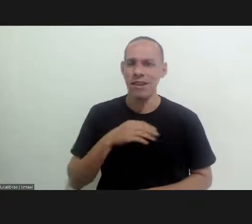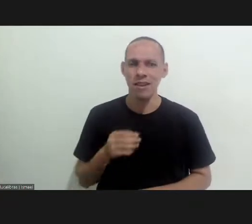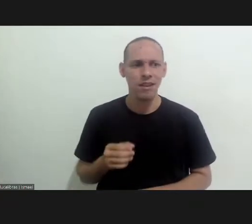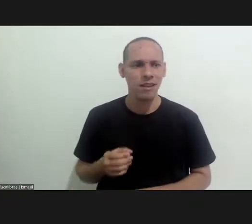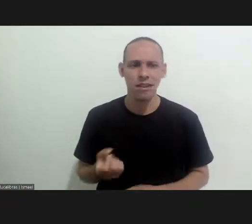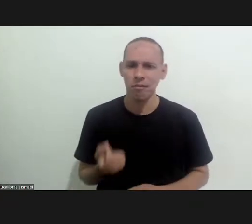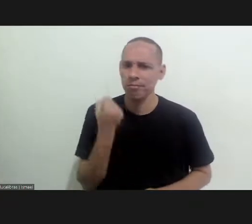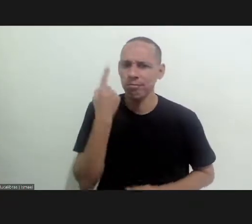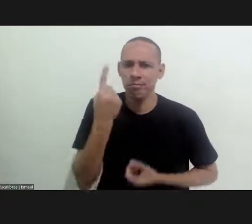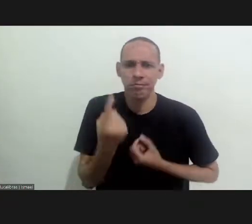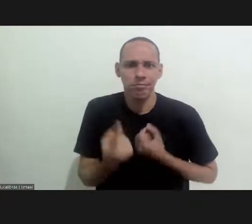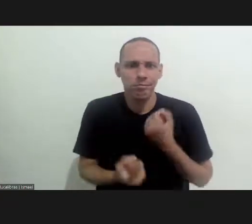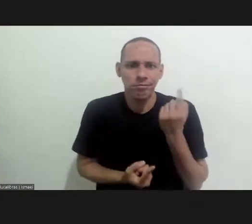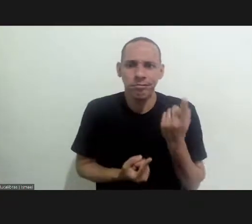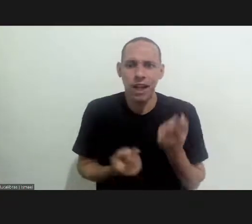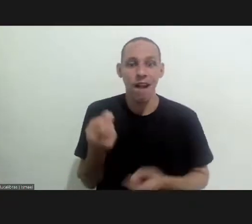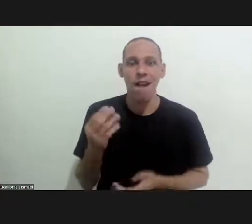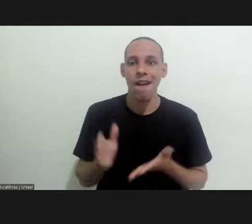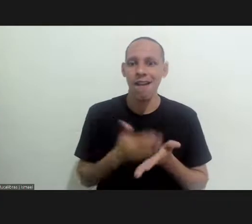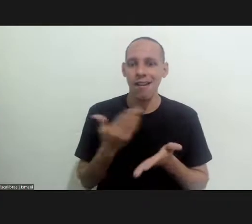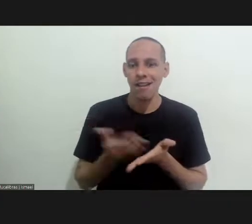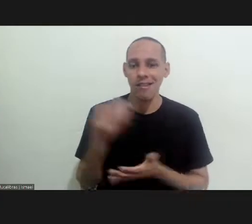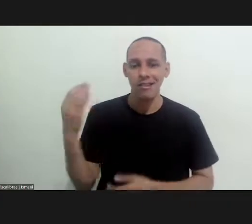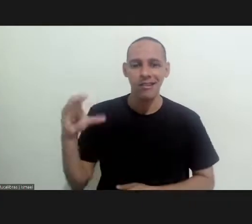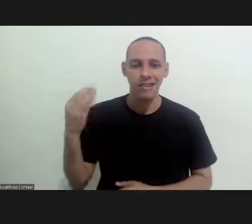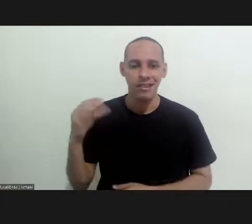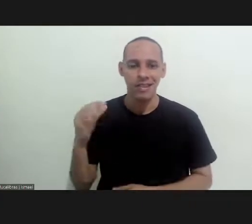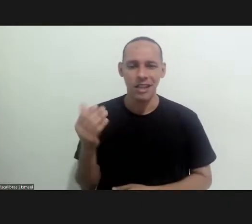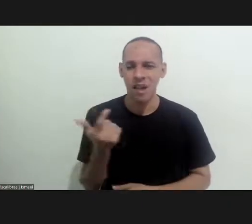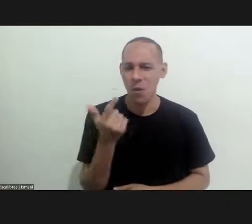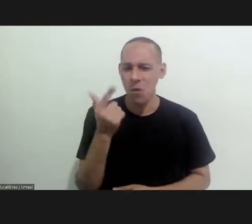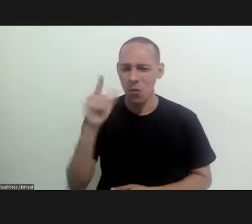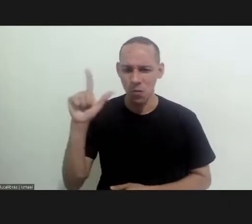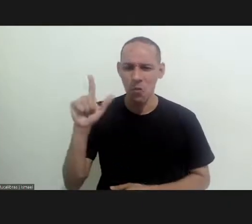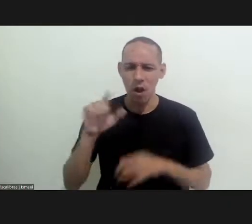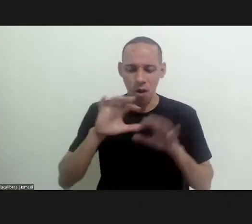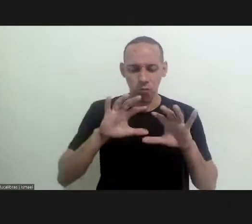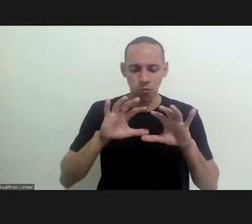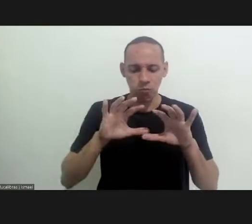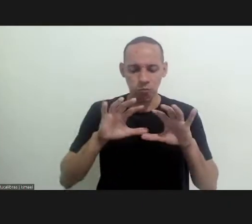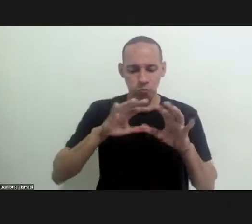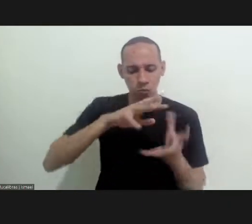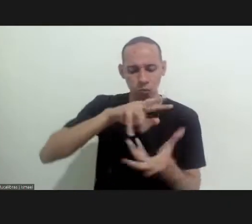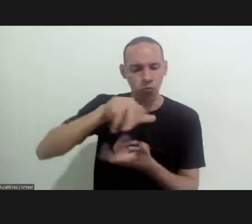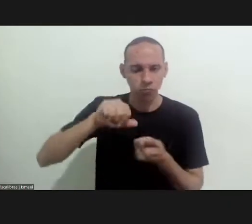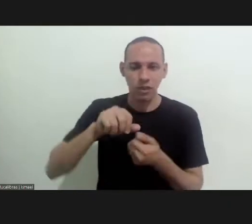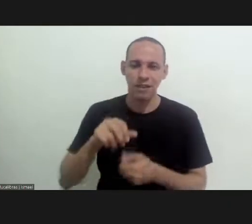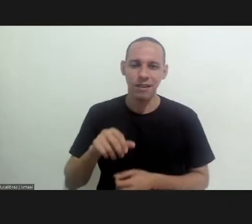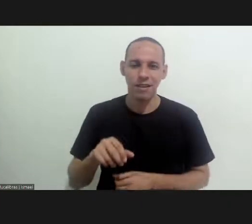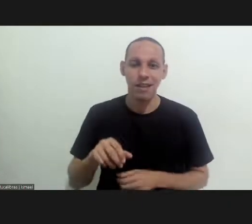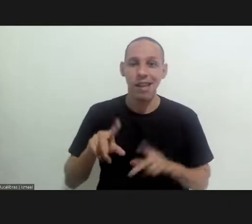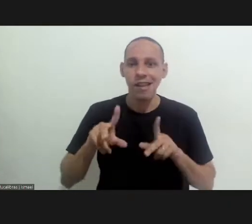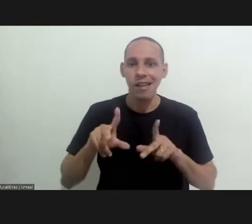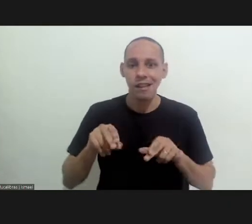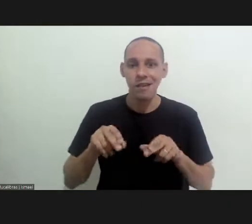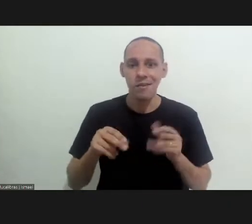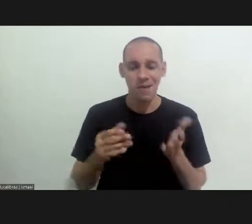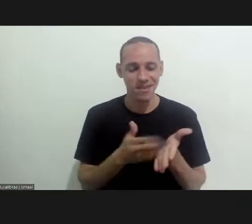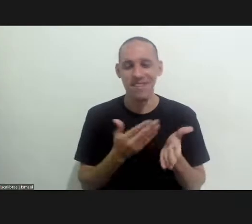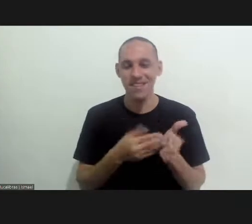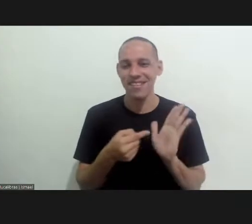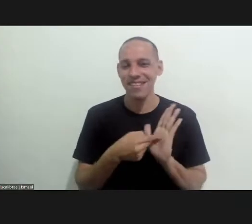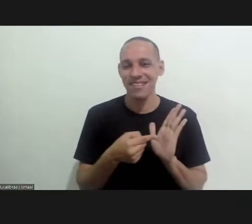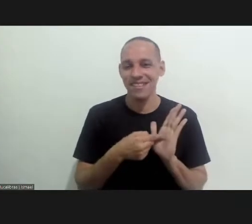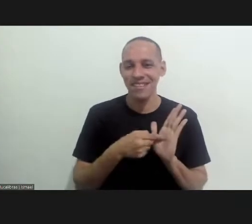have a name in portuguese which is a very rare aspect in those which have a global reach as is the case of the journal